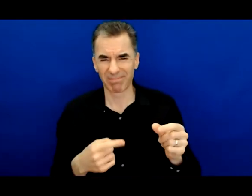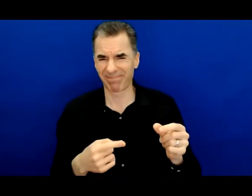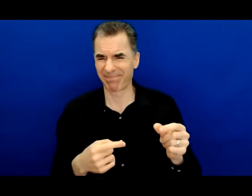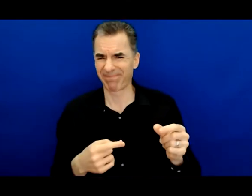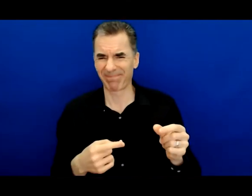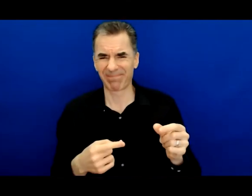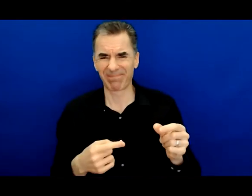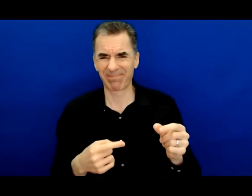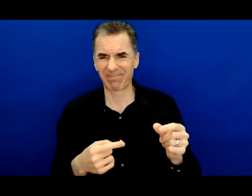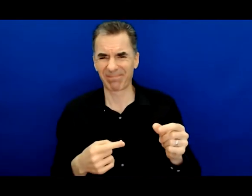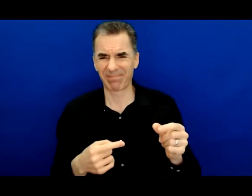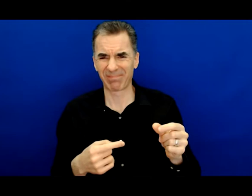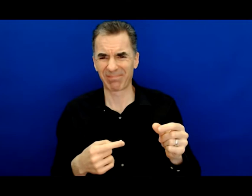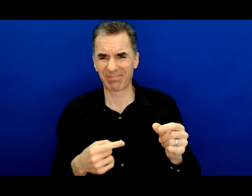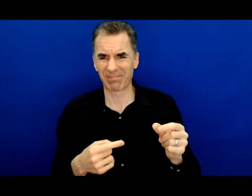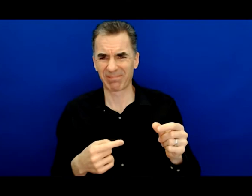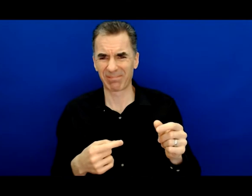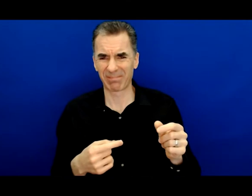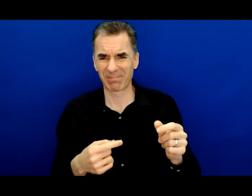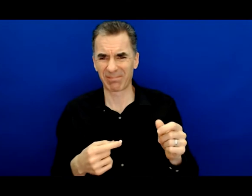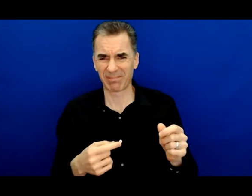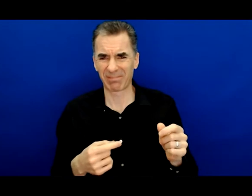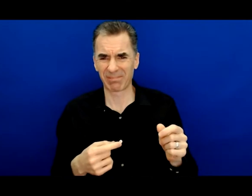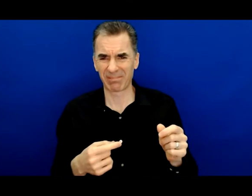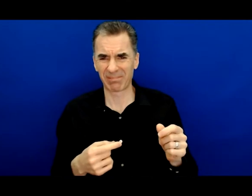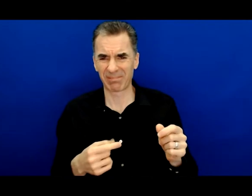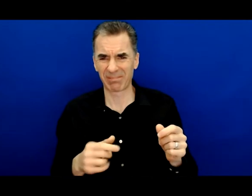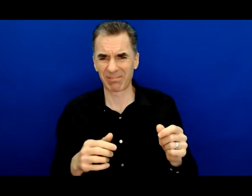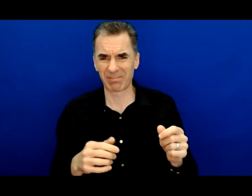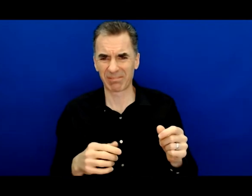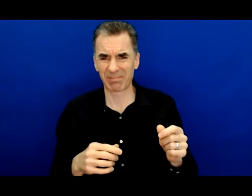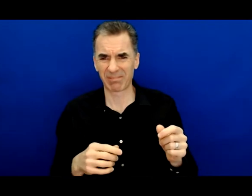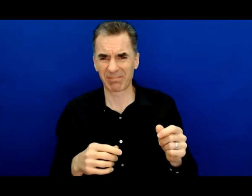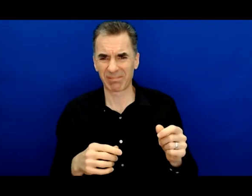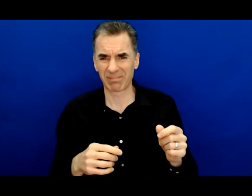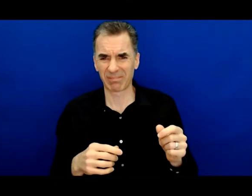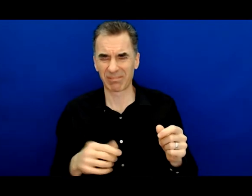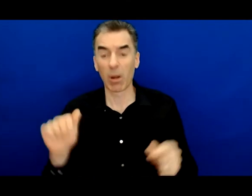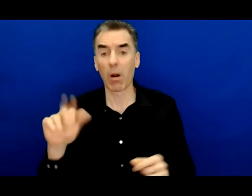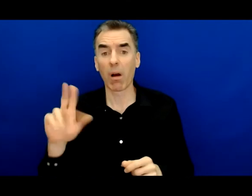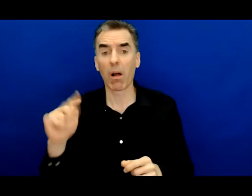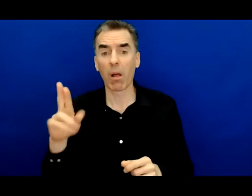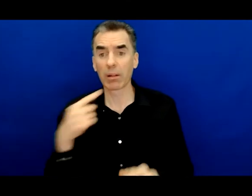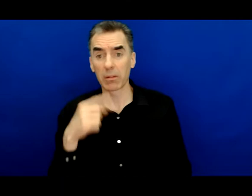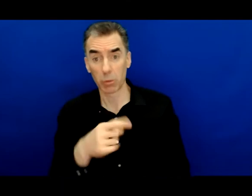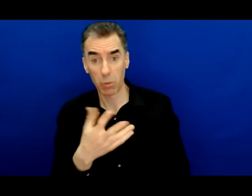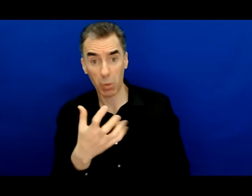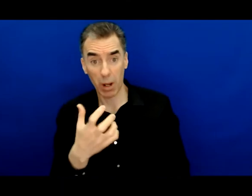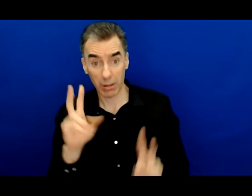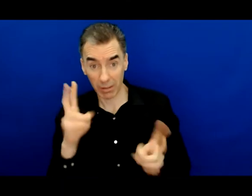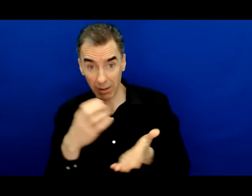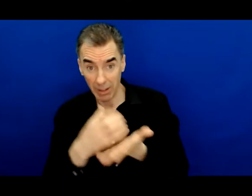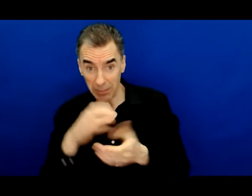He didn't follow up with what felt like an even more extraordinary offer. Arthur said to me, quote, would you like a cup of tea?